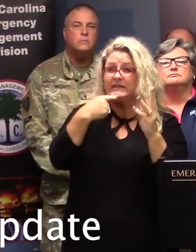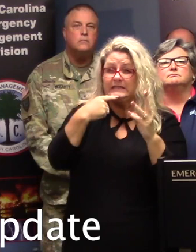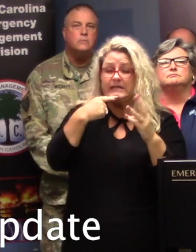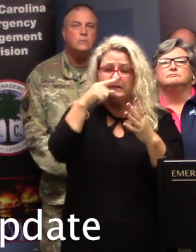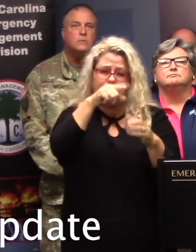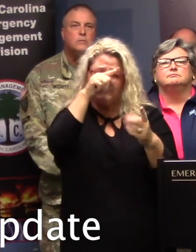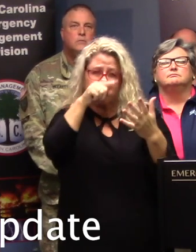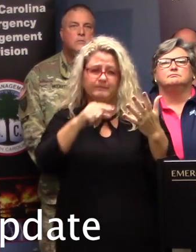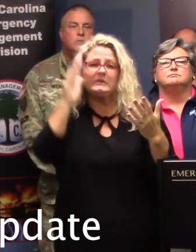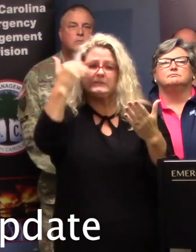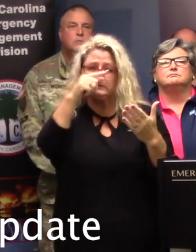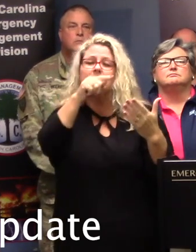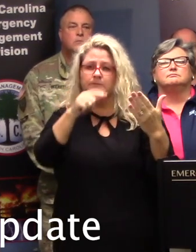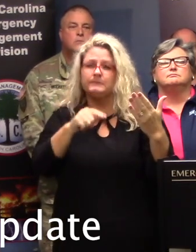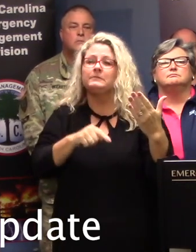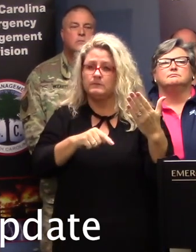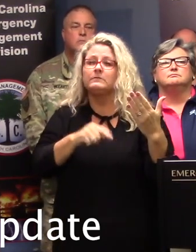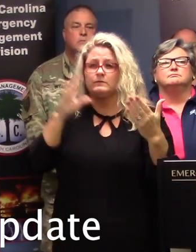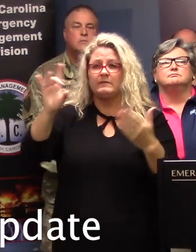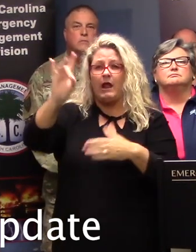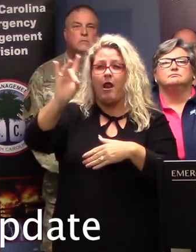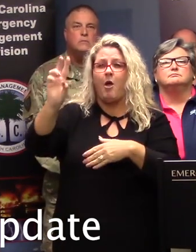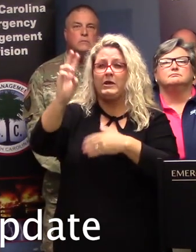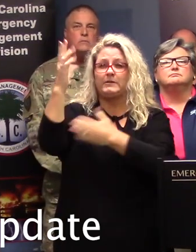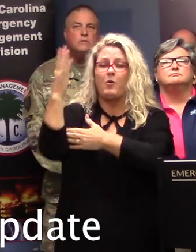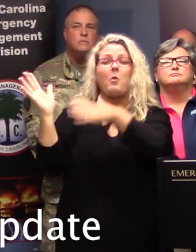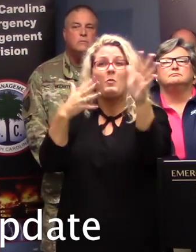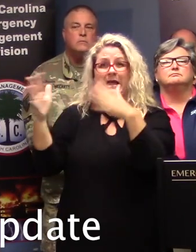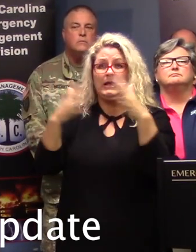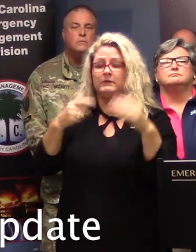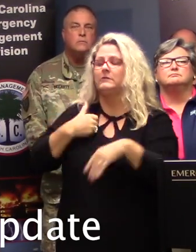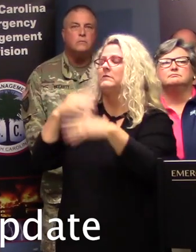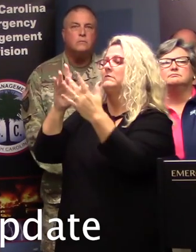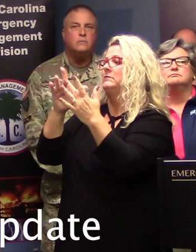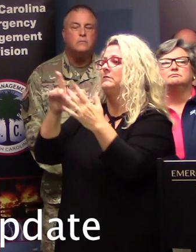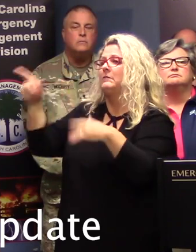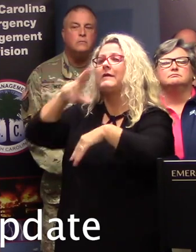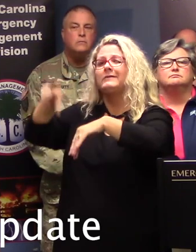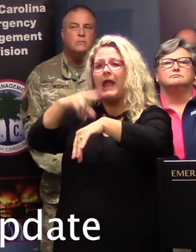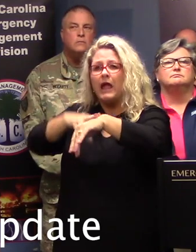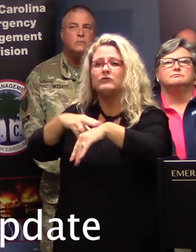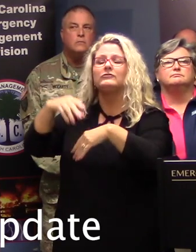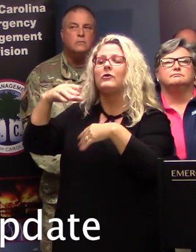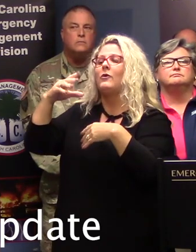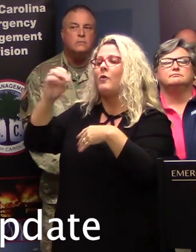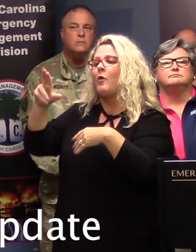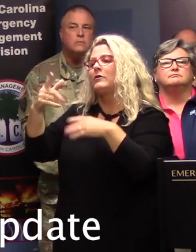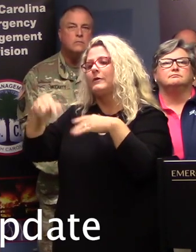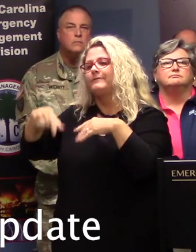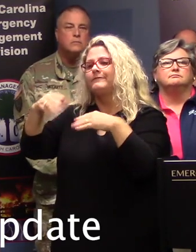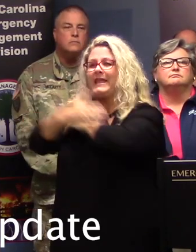and after extensive consultation with local county emergency management officials and those you see here today,